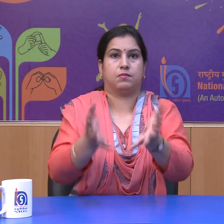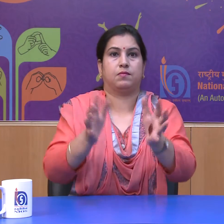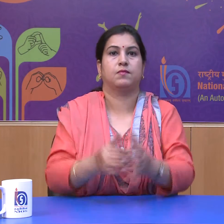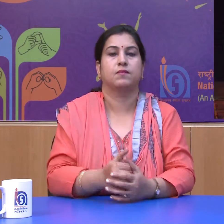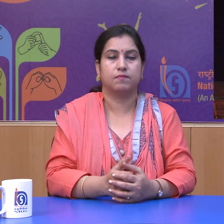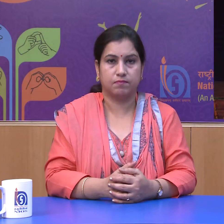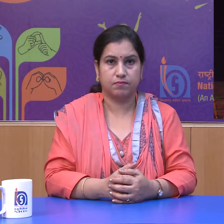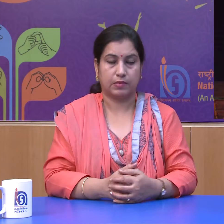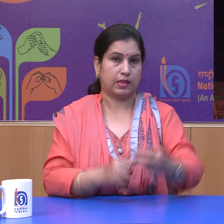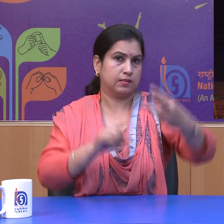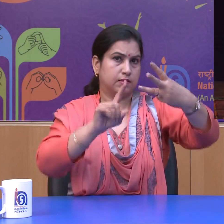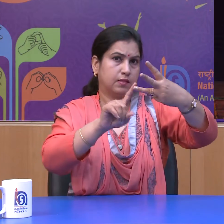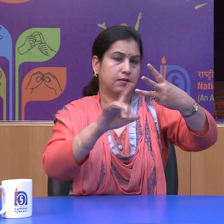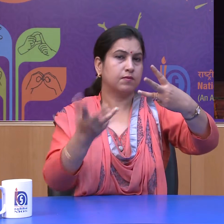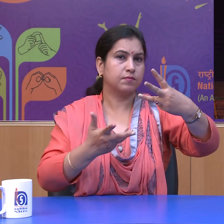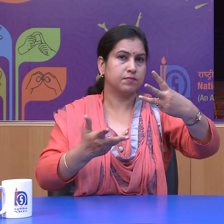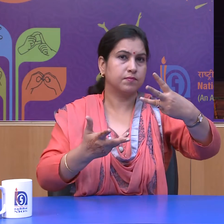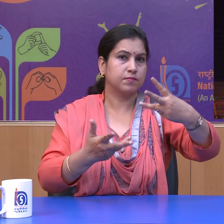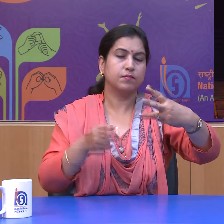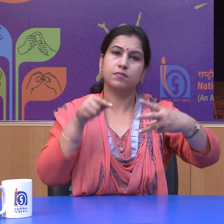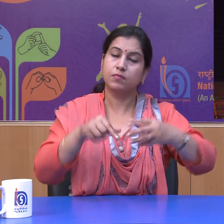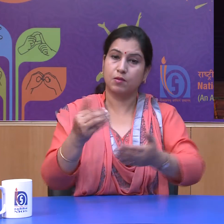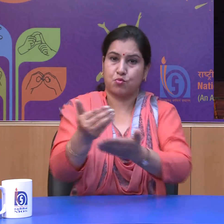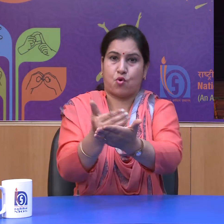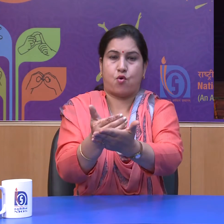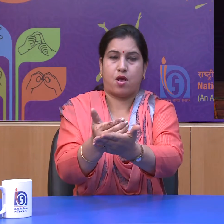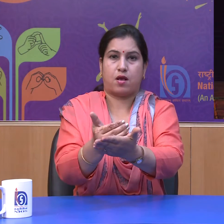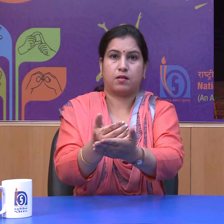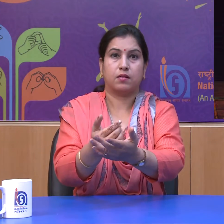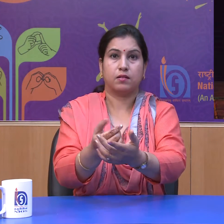Number 3 is to protect the unity of India.